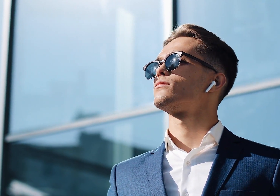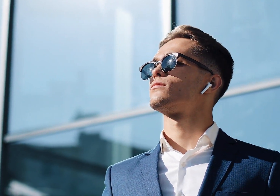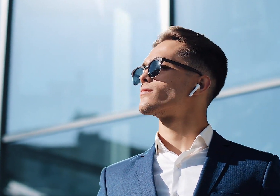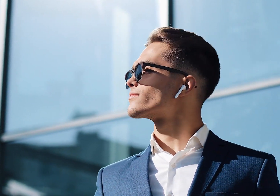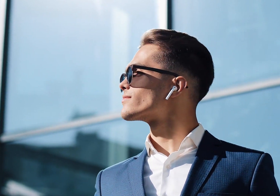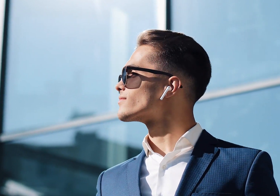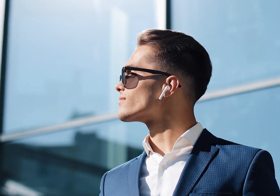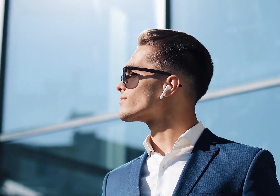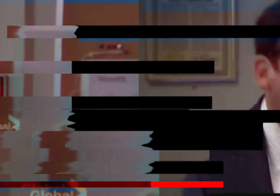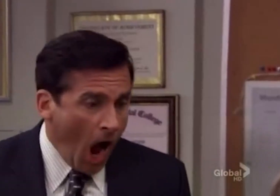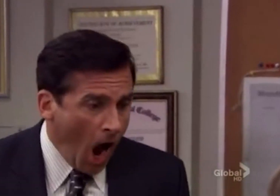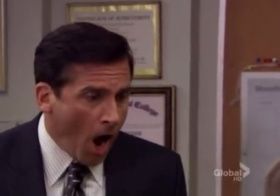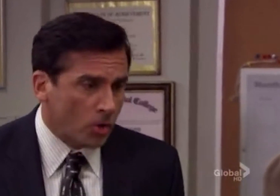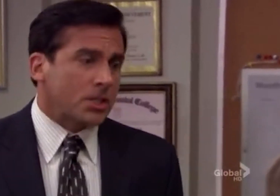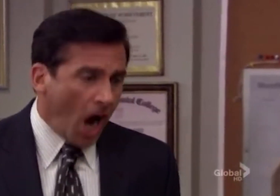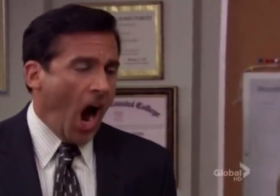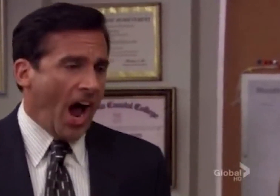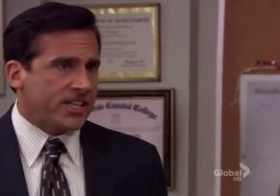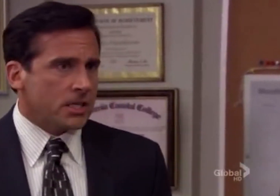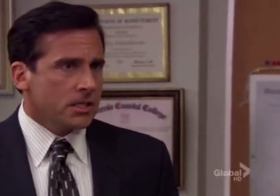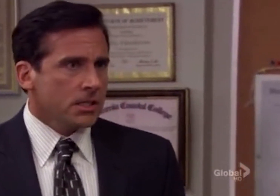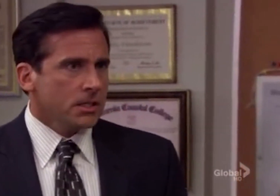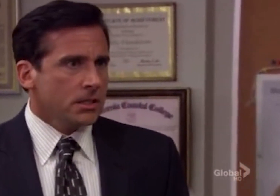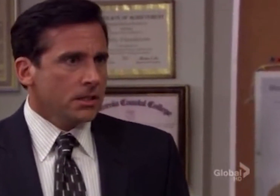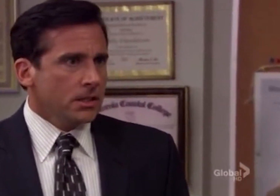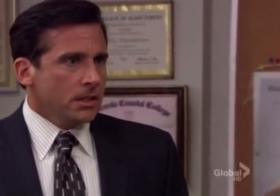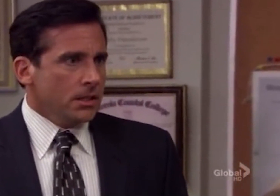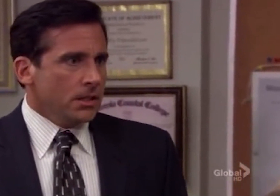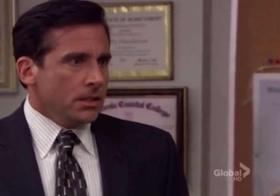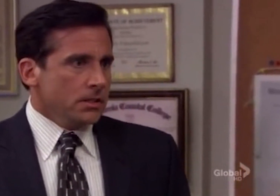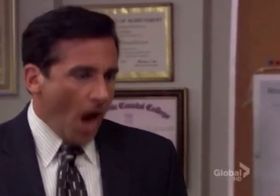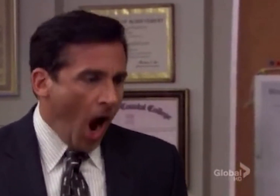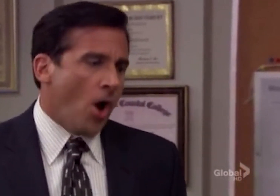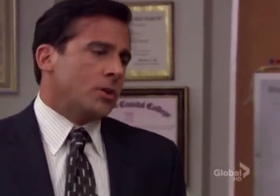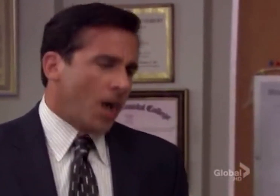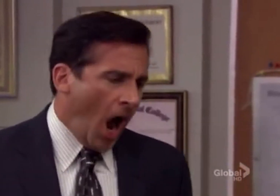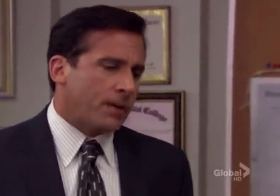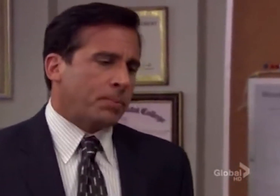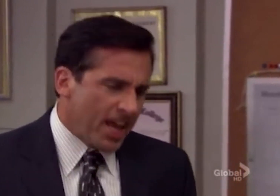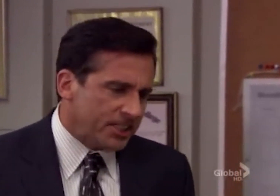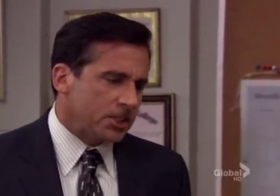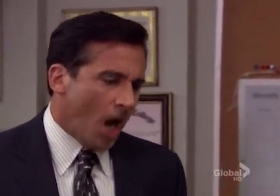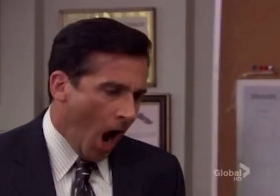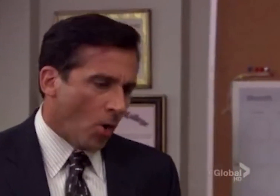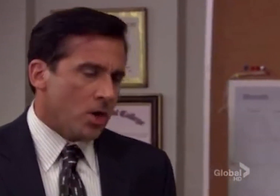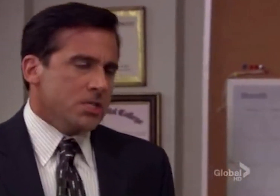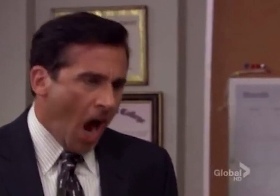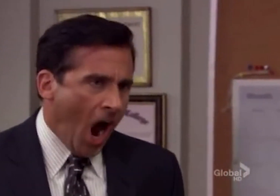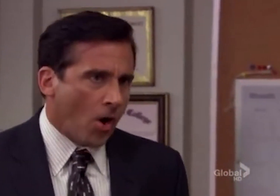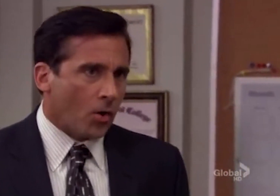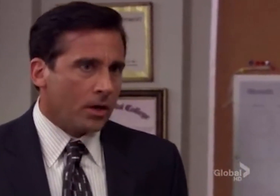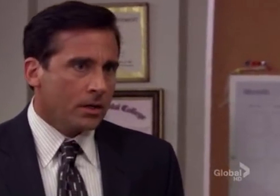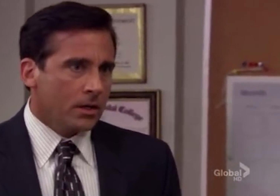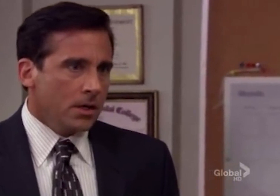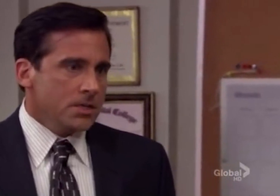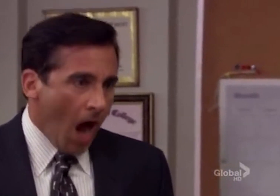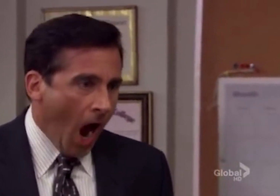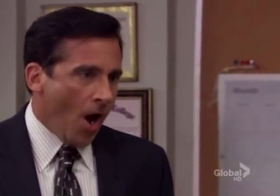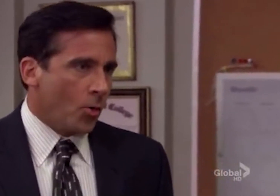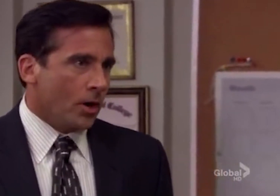fresh perspective? No, God. No, God, please. No, no, no,